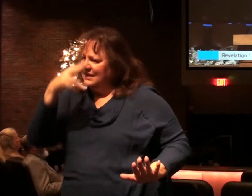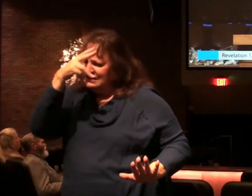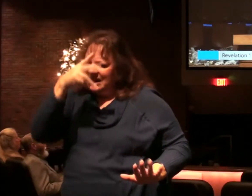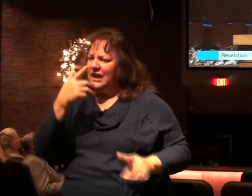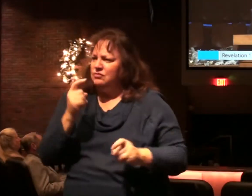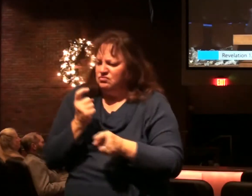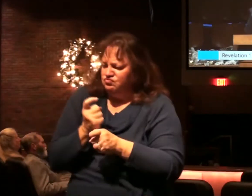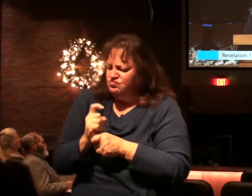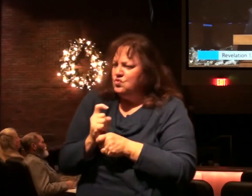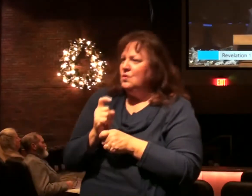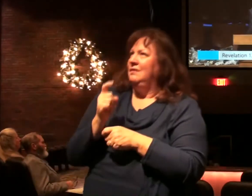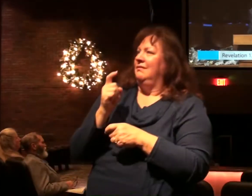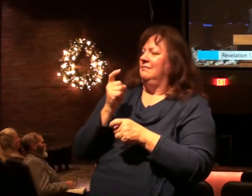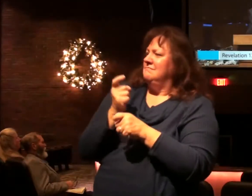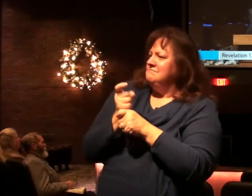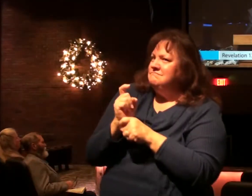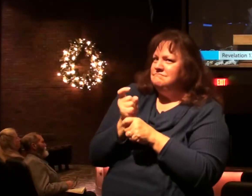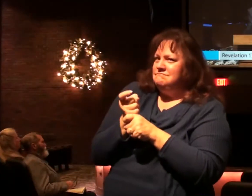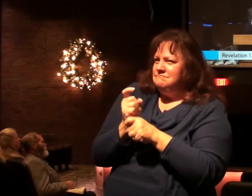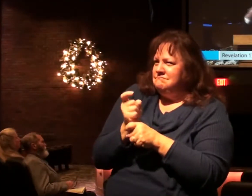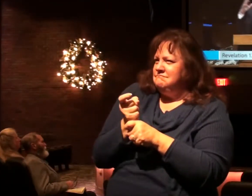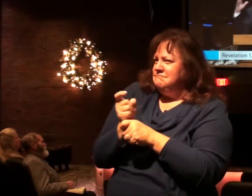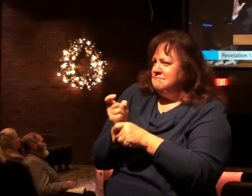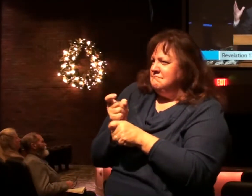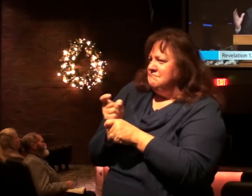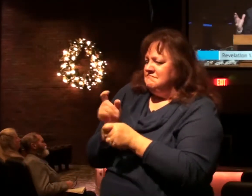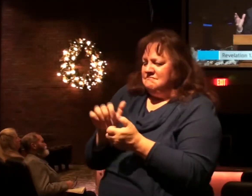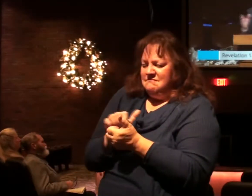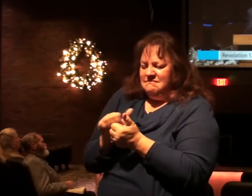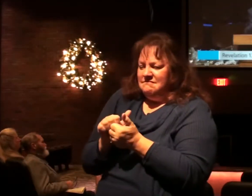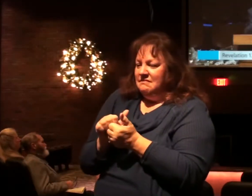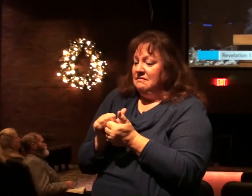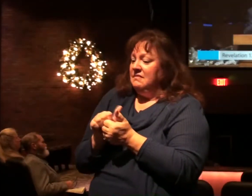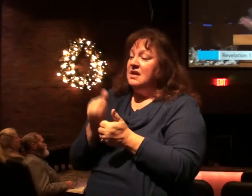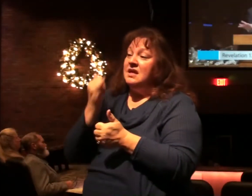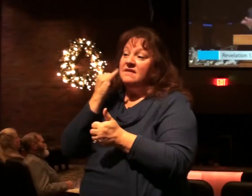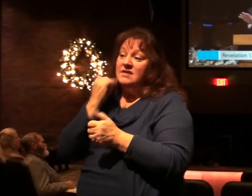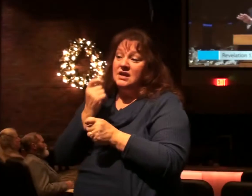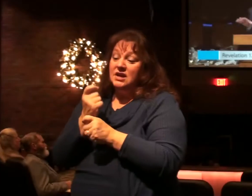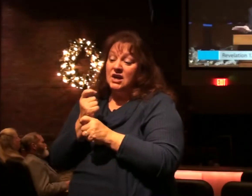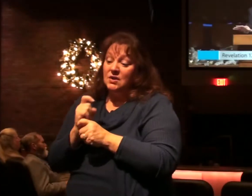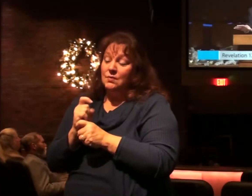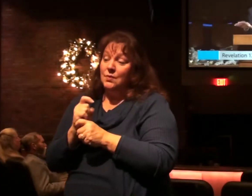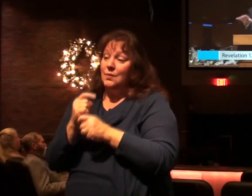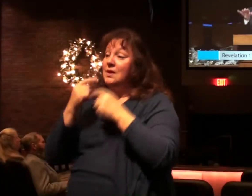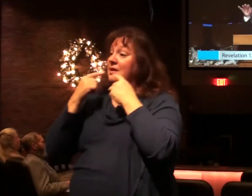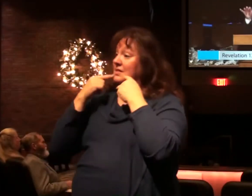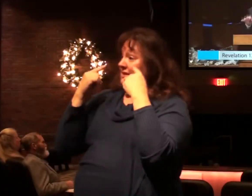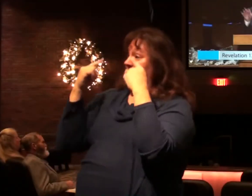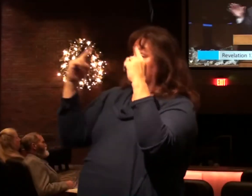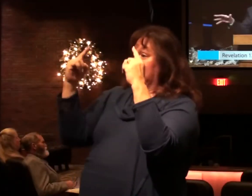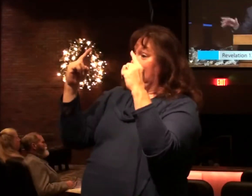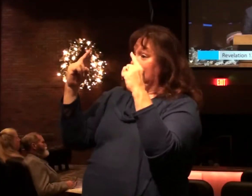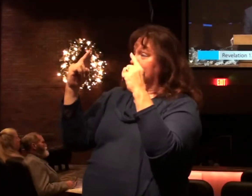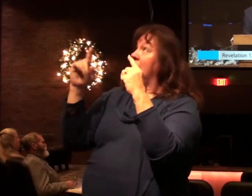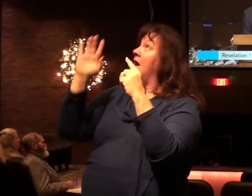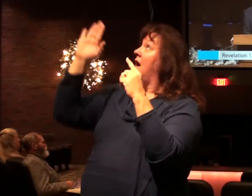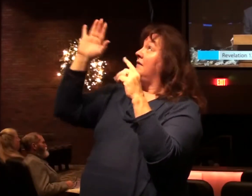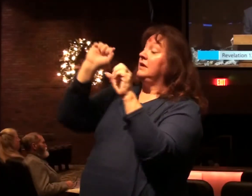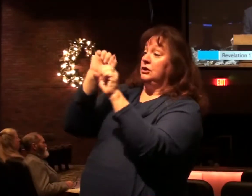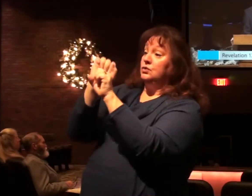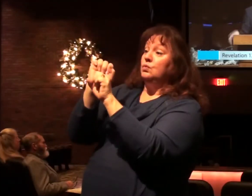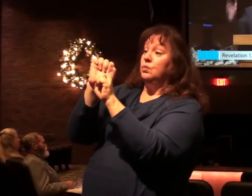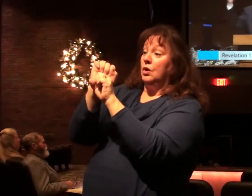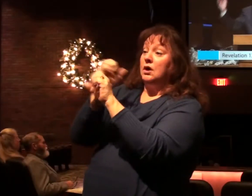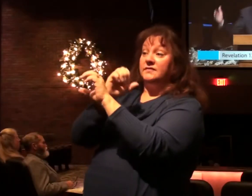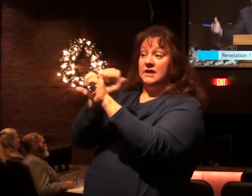undermined him. Undermined him. In any way he can. If he can undermine the effectiveness of the saving work of Christ,